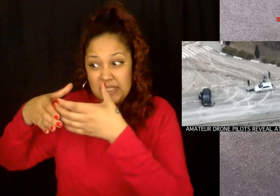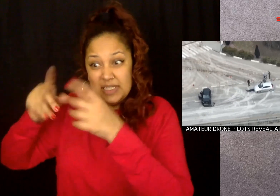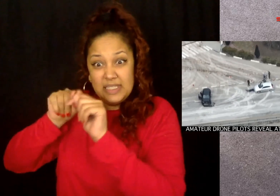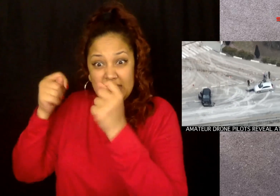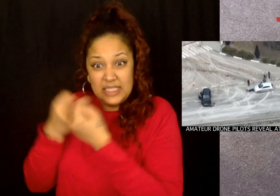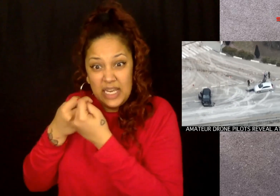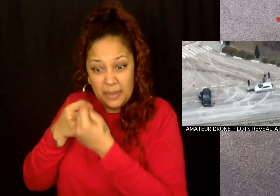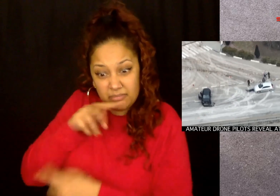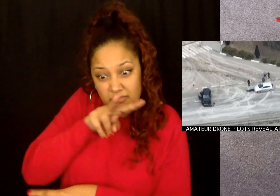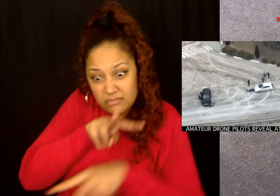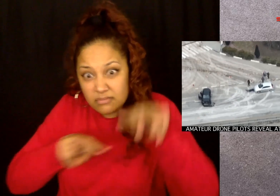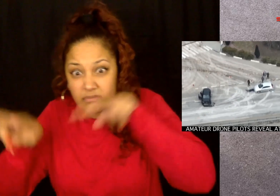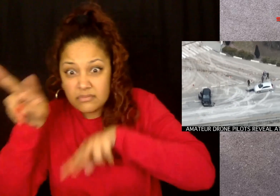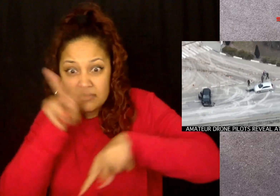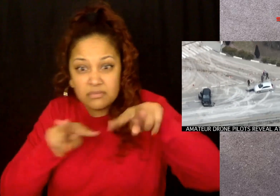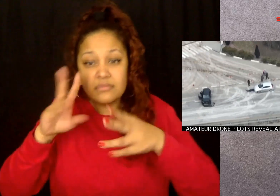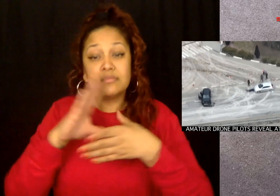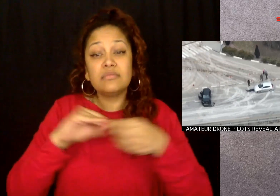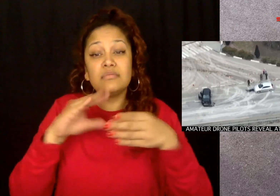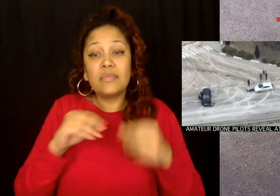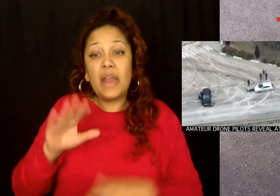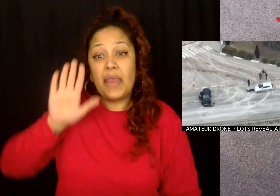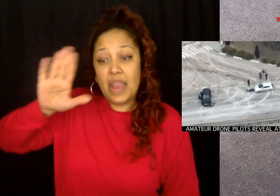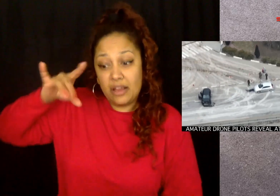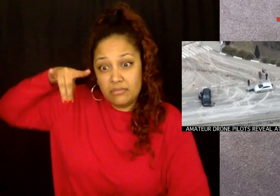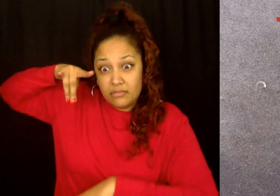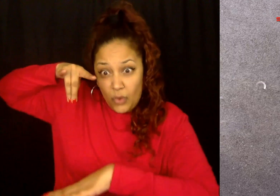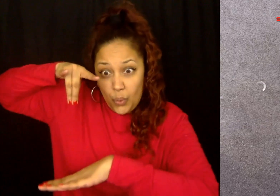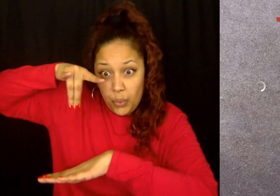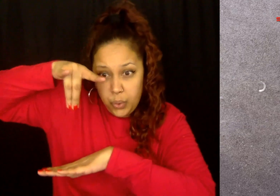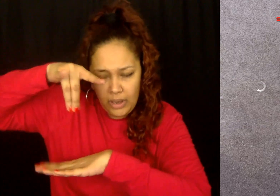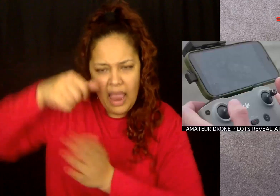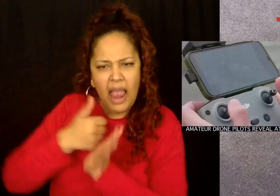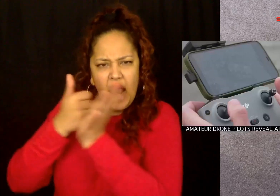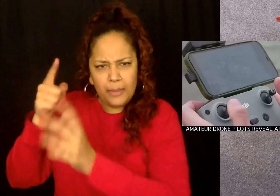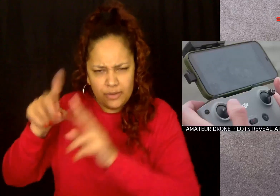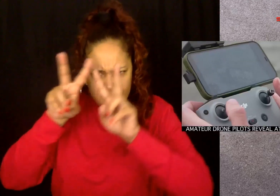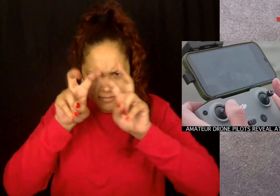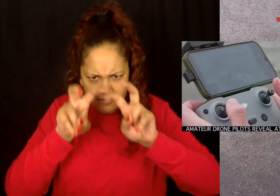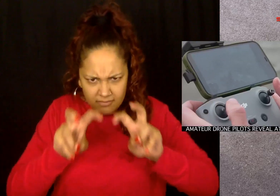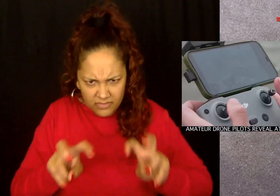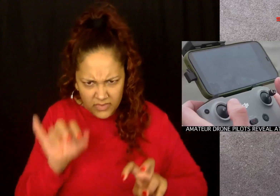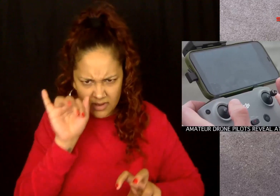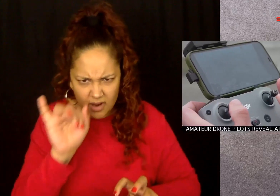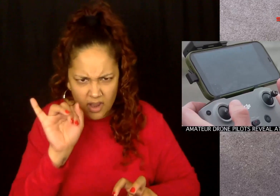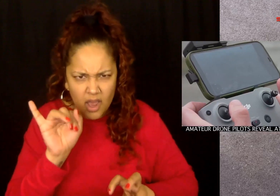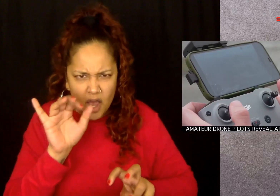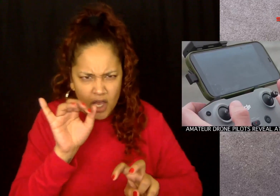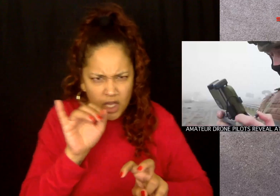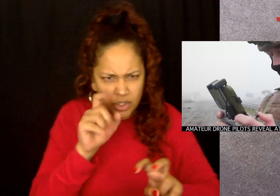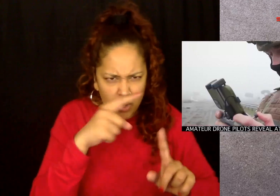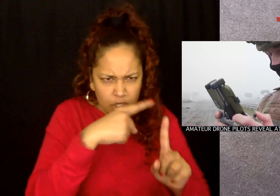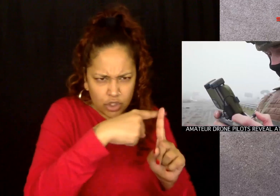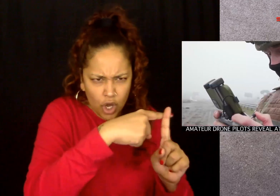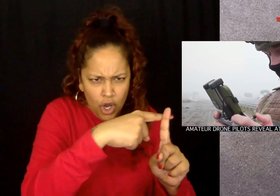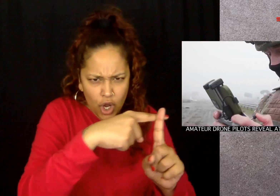The drone team also says their aerial footage has helped them scope out and take out